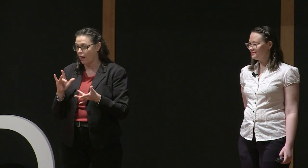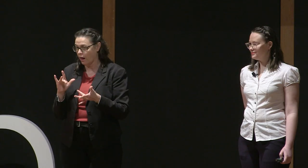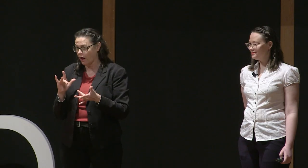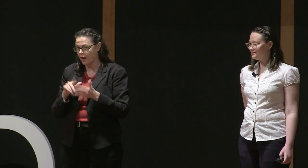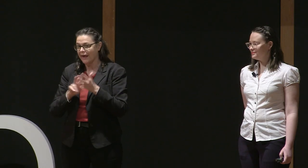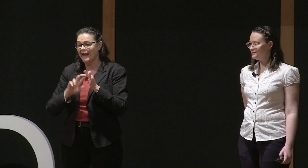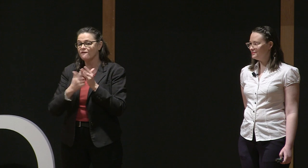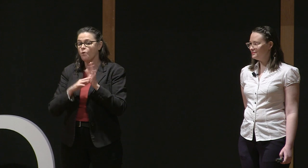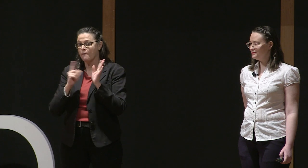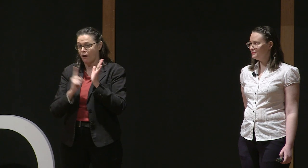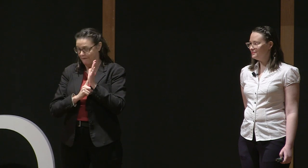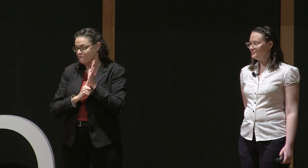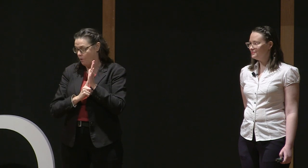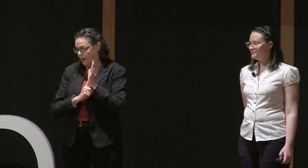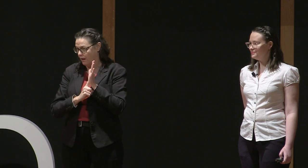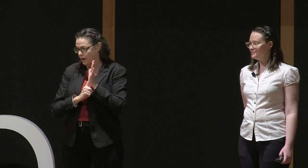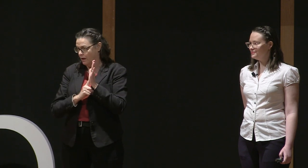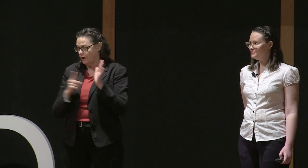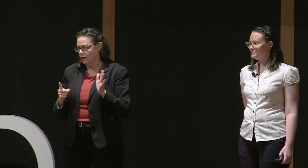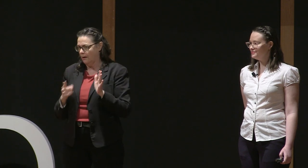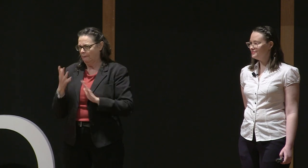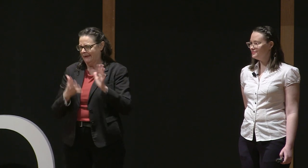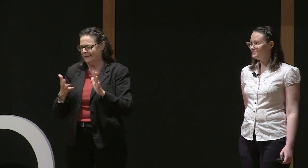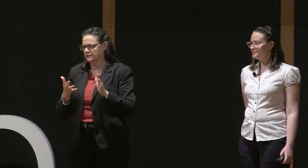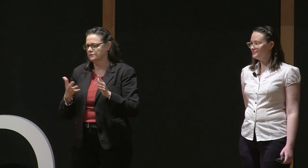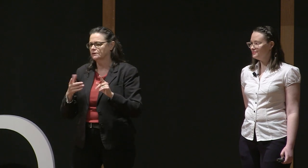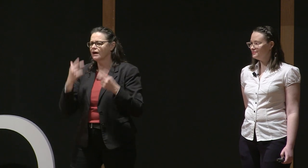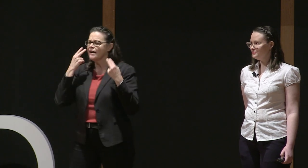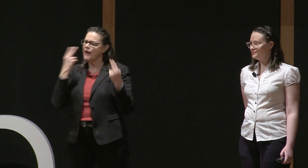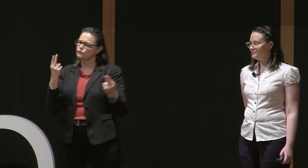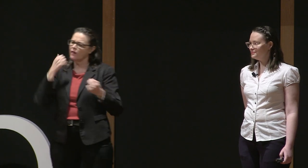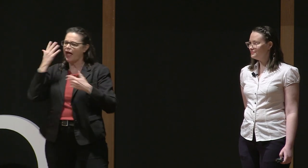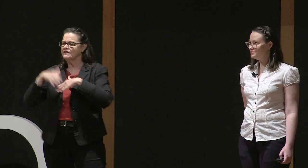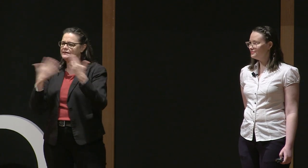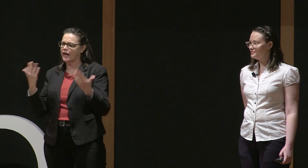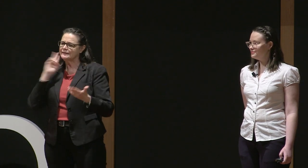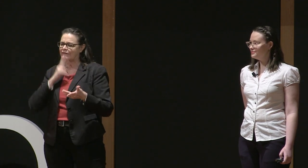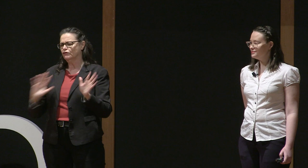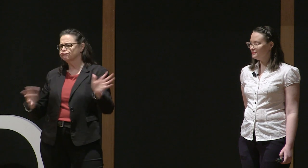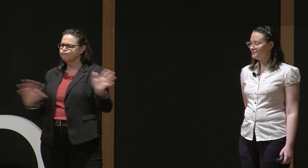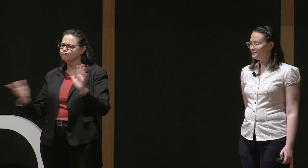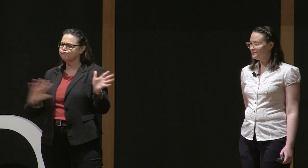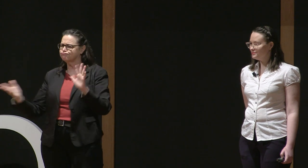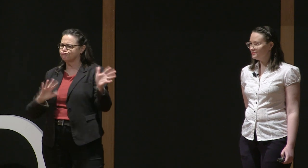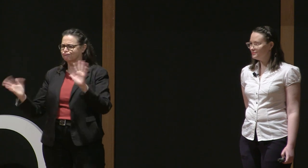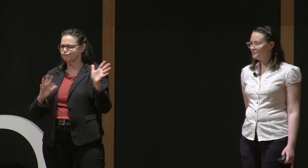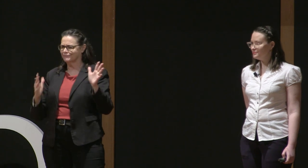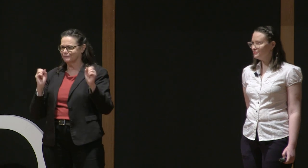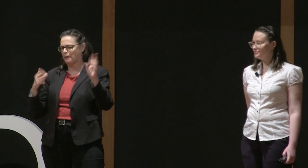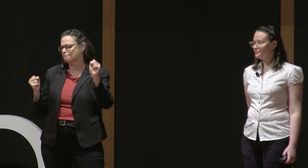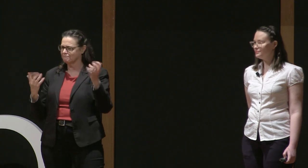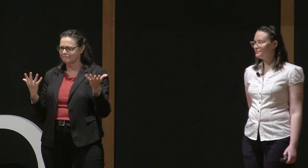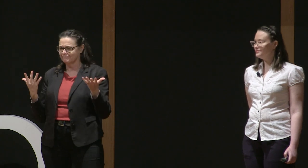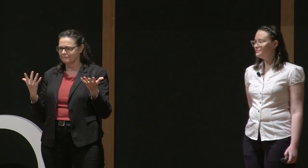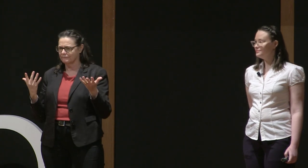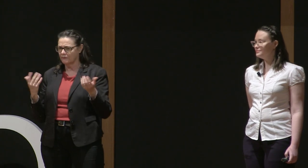the language is about formal and informal use of the language. So when we're signing every day, we are quite fluent. And whether or